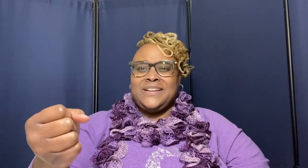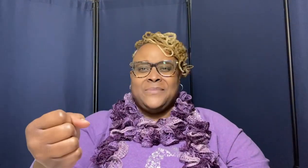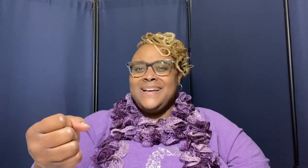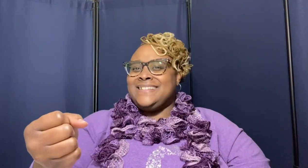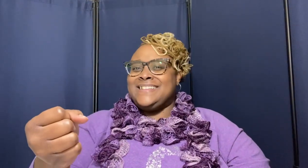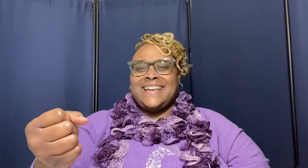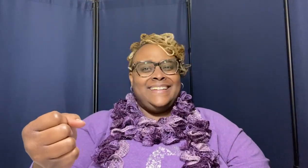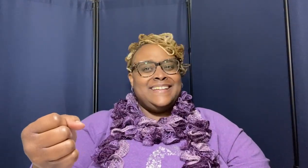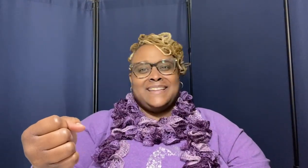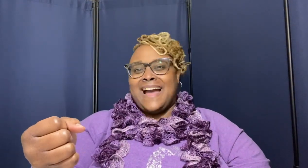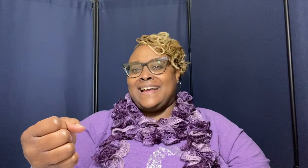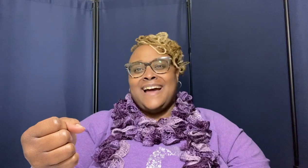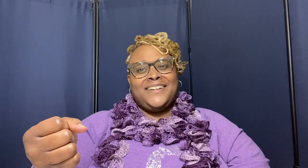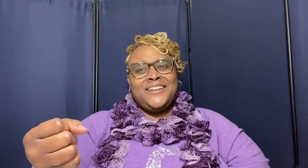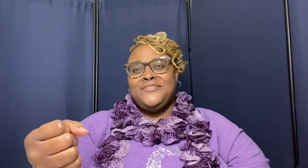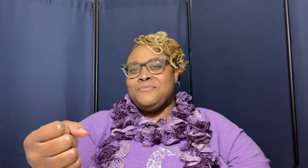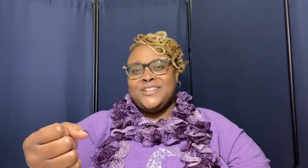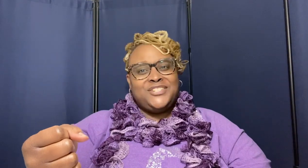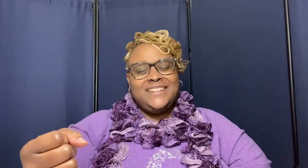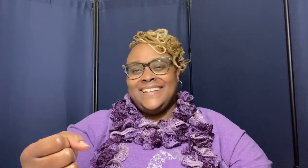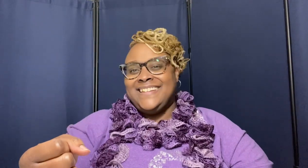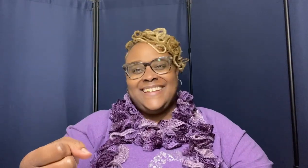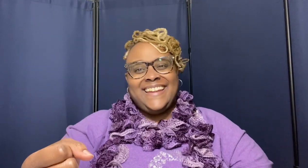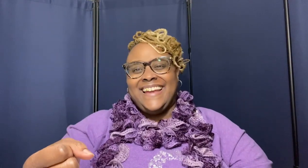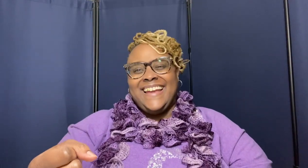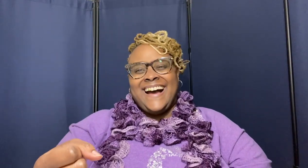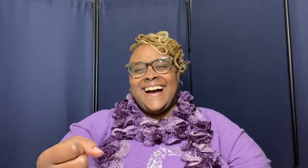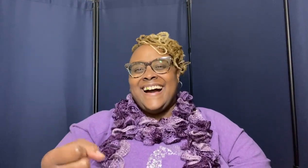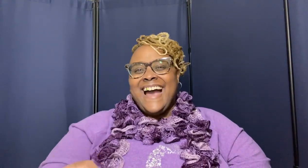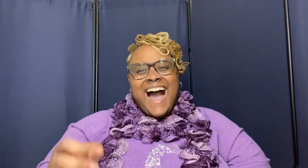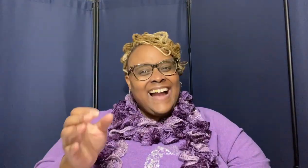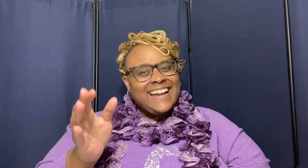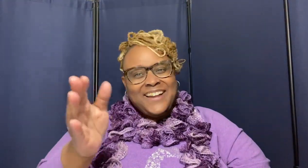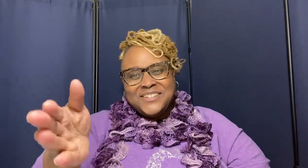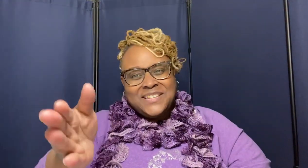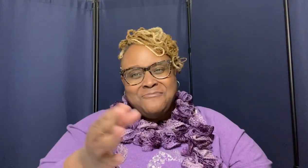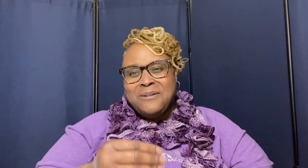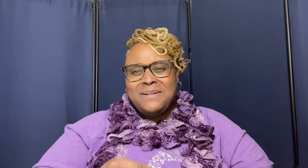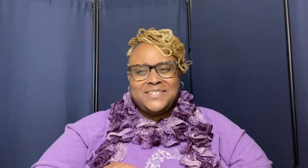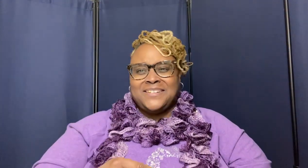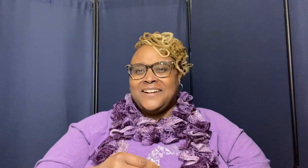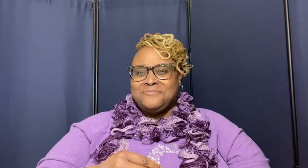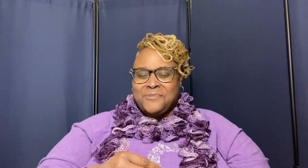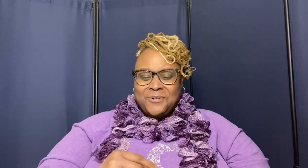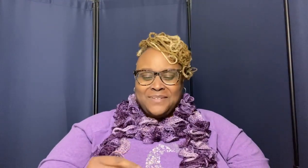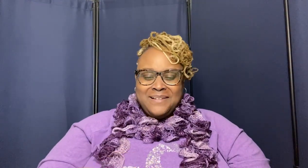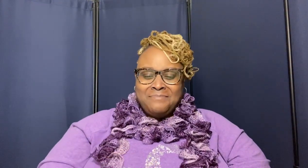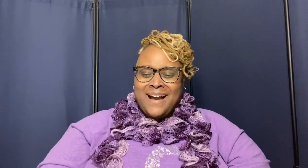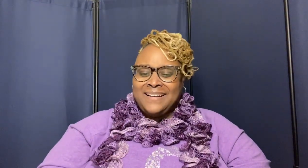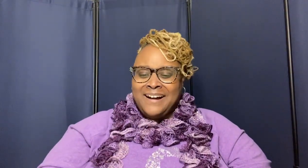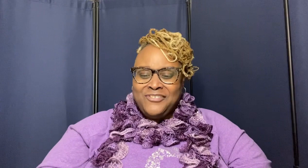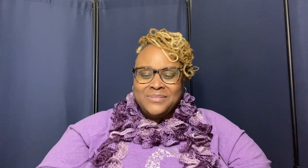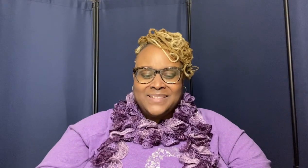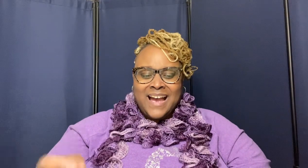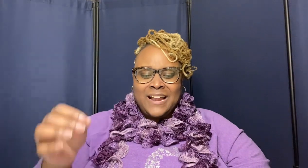him to say listen i gotta give her what she need huh i gotta see what my son want my god from zion